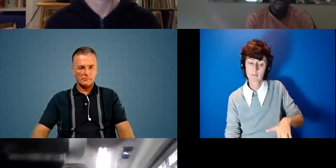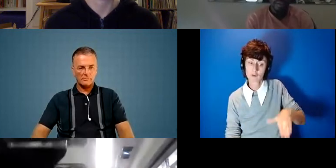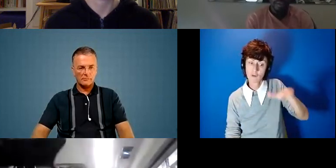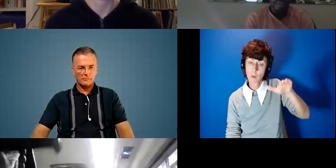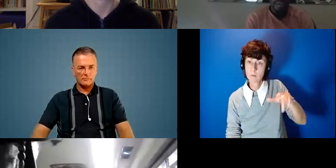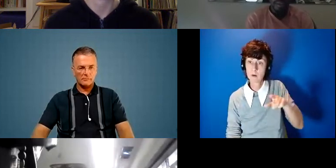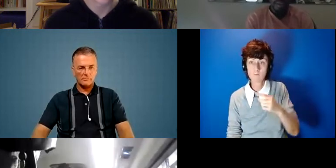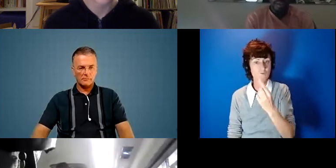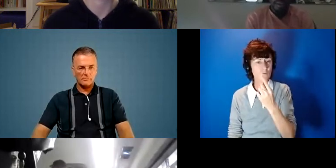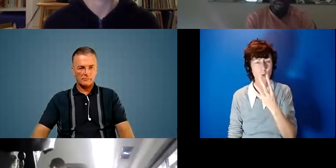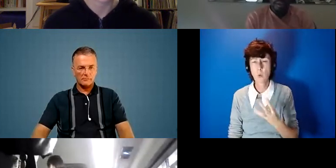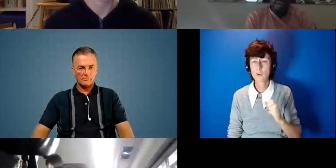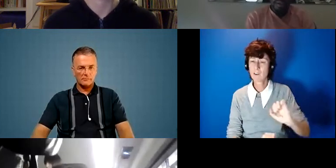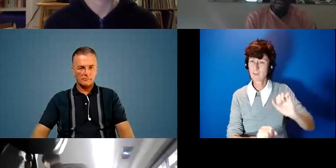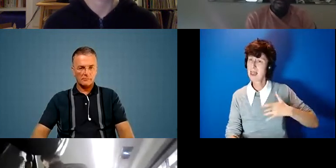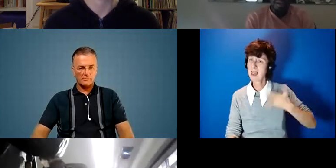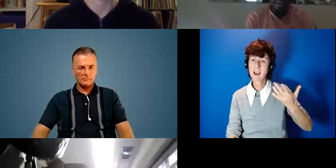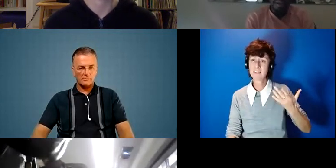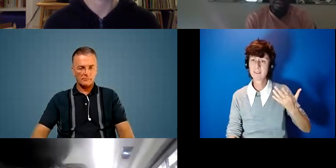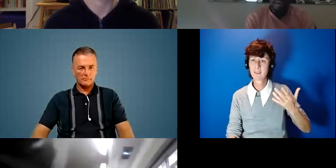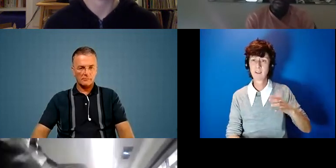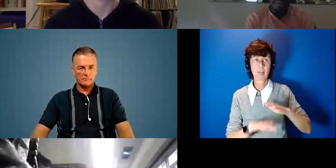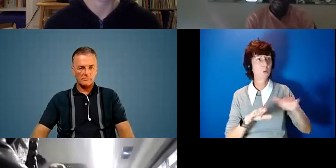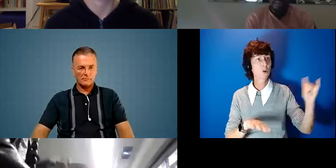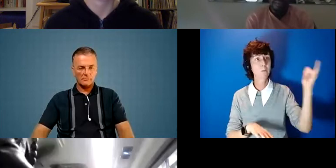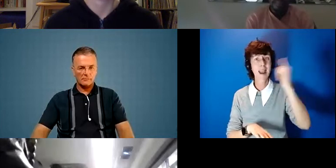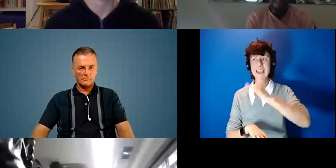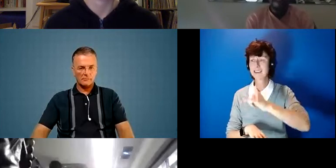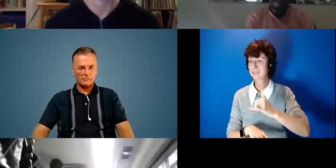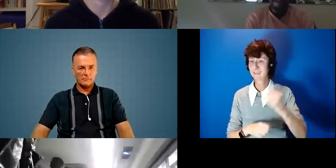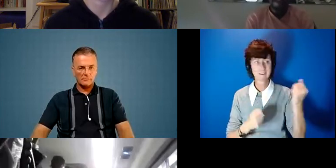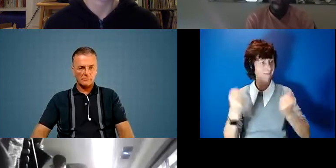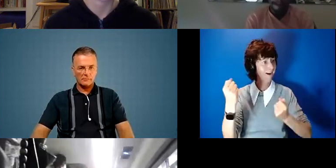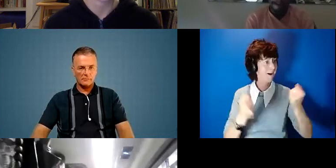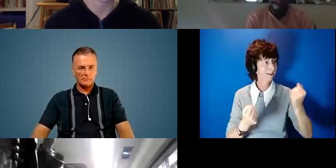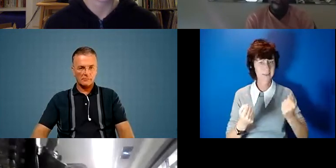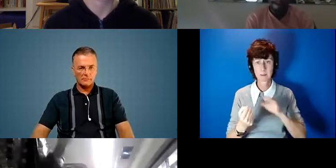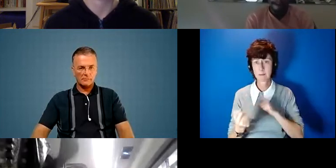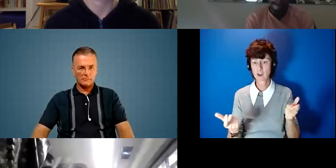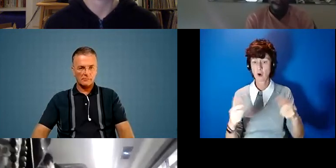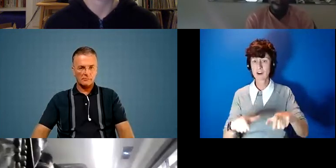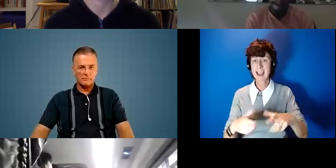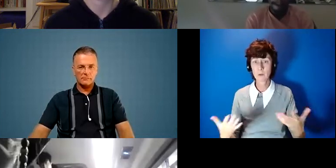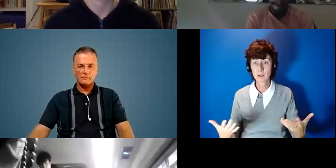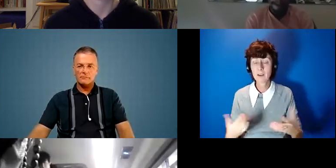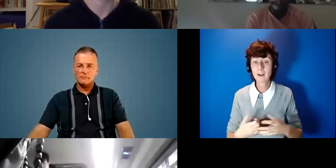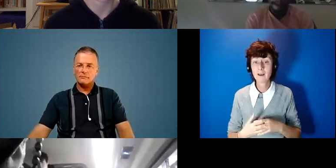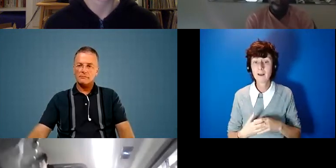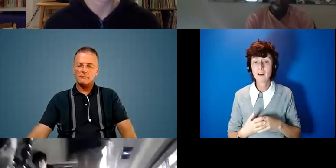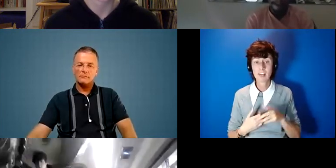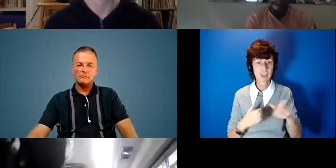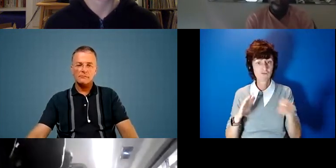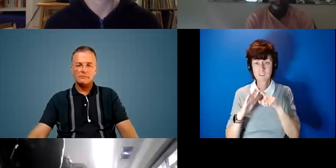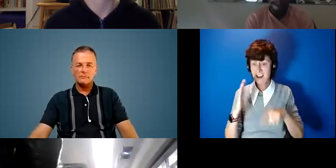quarter or a third of their life there weren't really any planes or cars things really changed in the pandemic their whole lives are completely different and they're reflecting this like